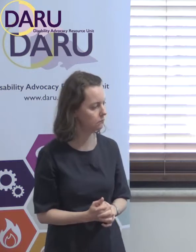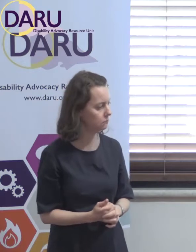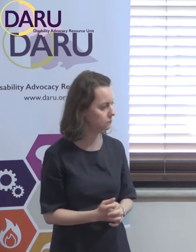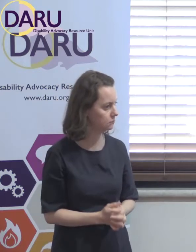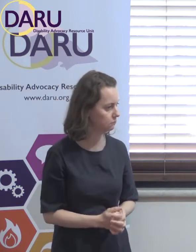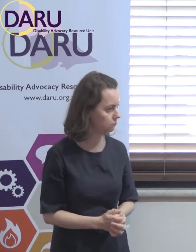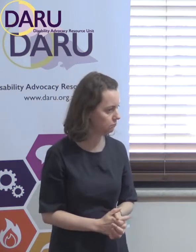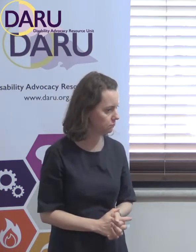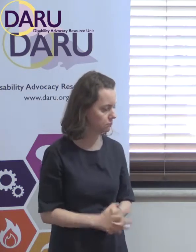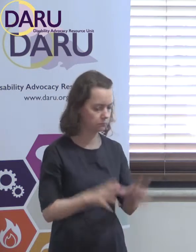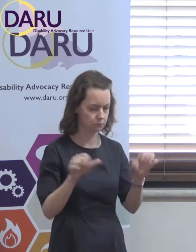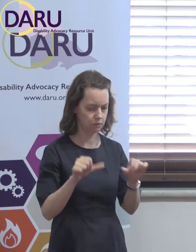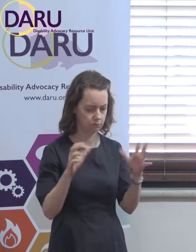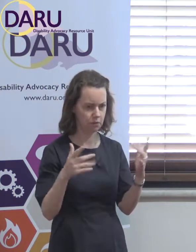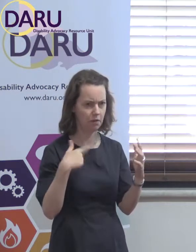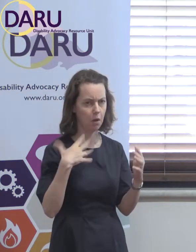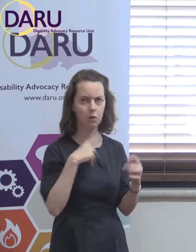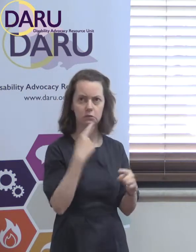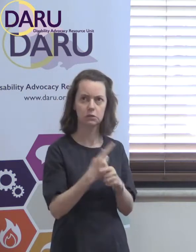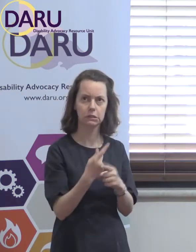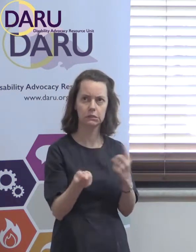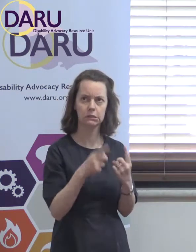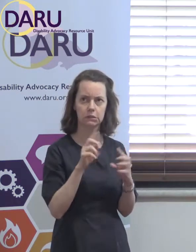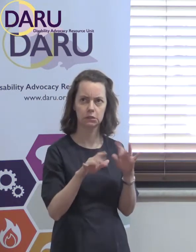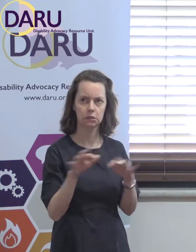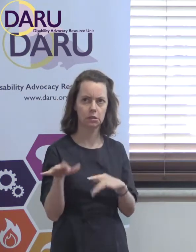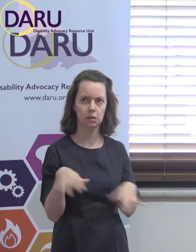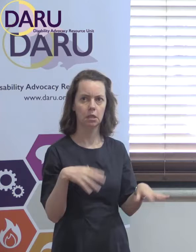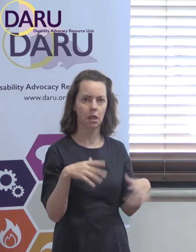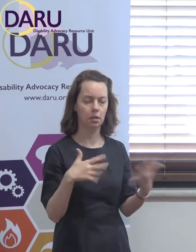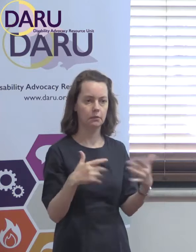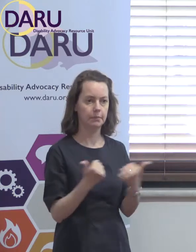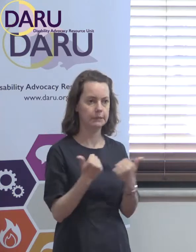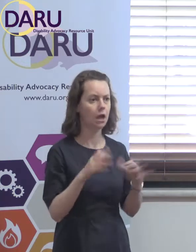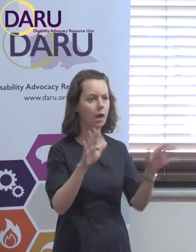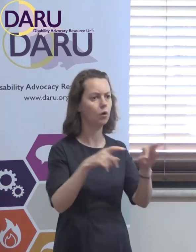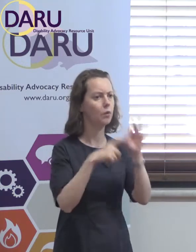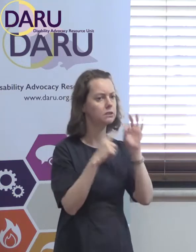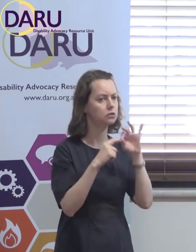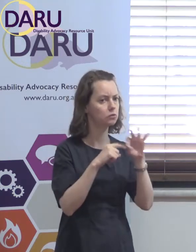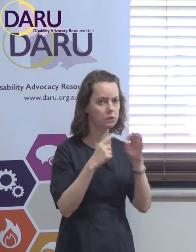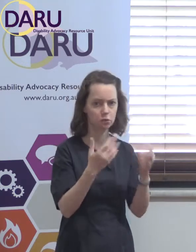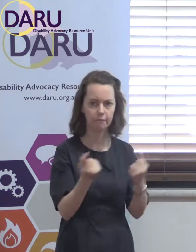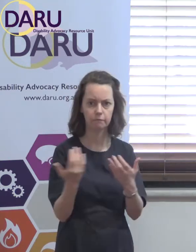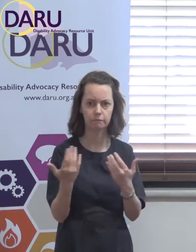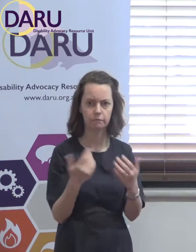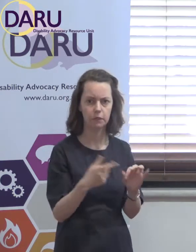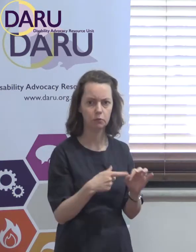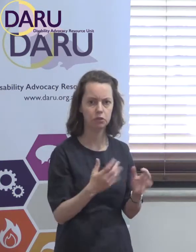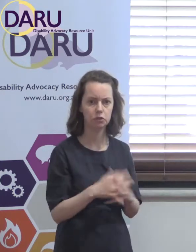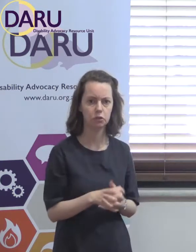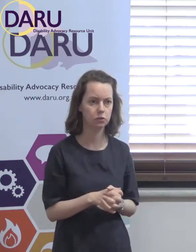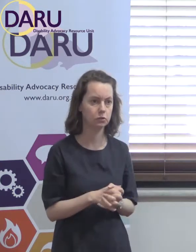Right. There's plenty of other things I want to mention. So, just... Is there any questions anybody would like to ask about